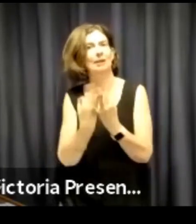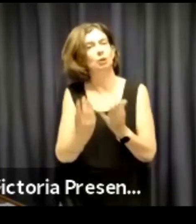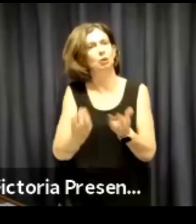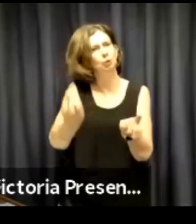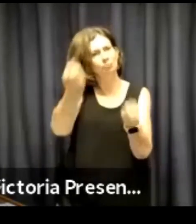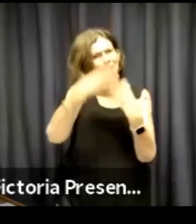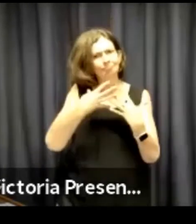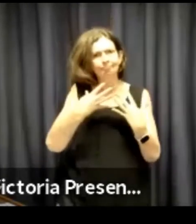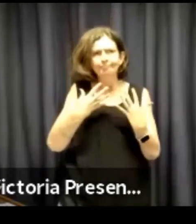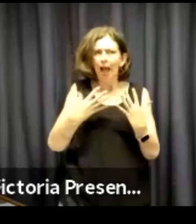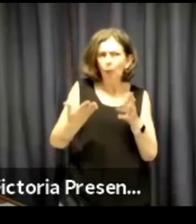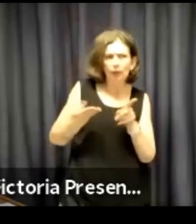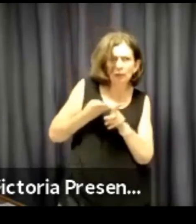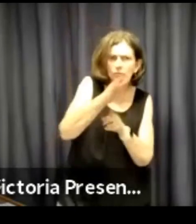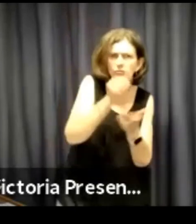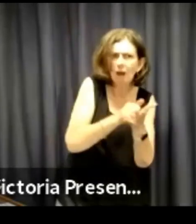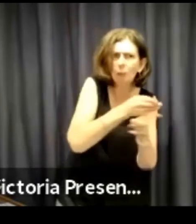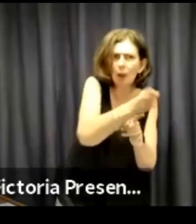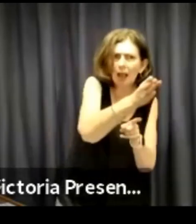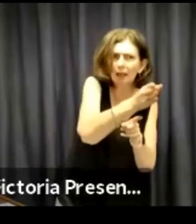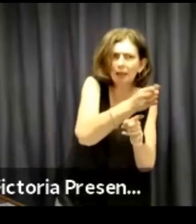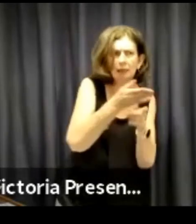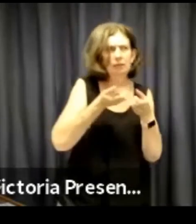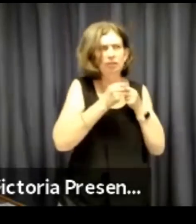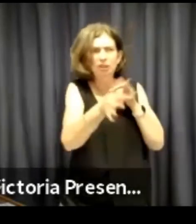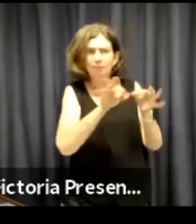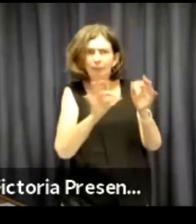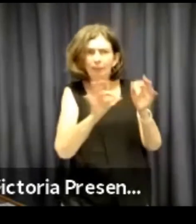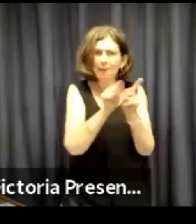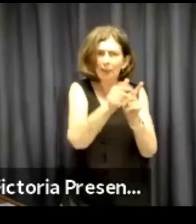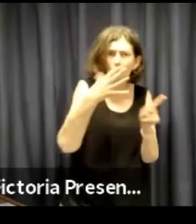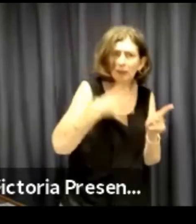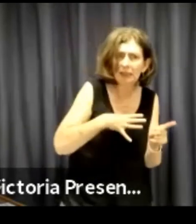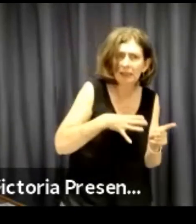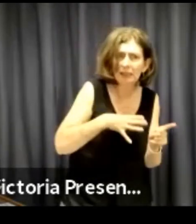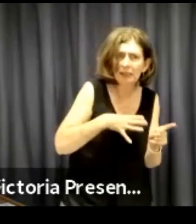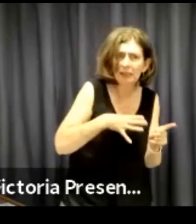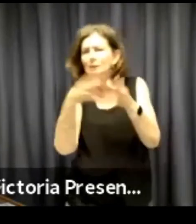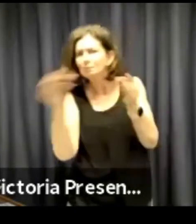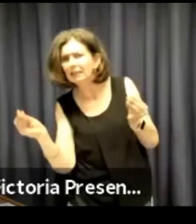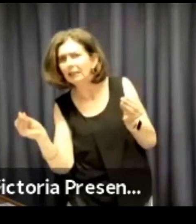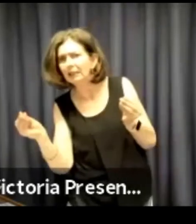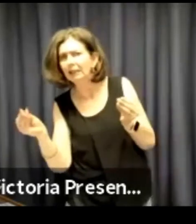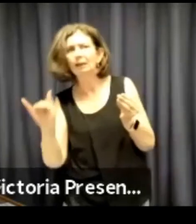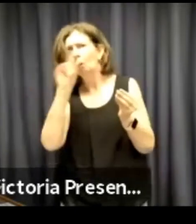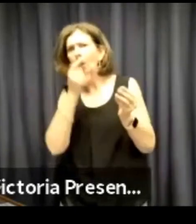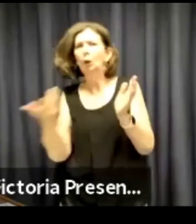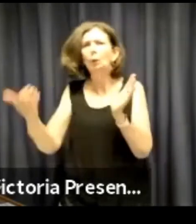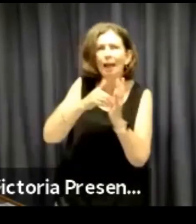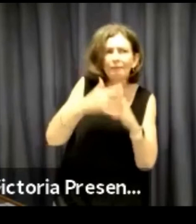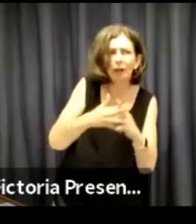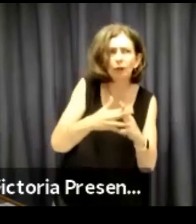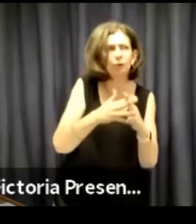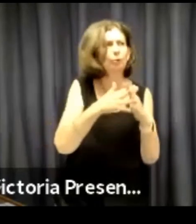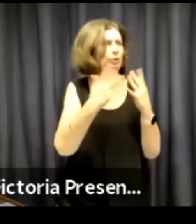with our members and friends of the organisation with ideas of how we can move forward, strategic